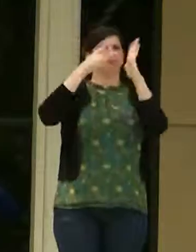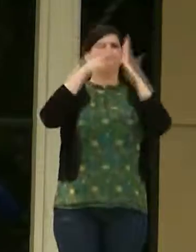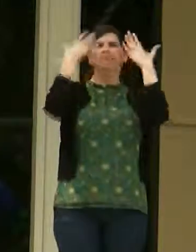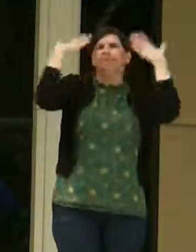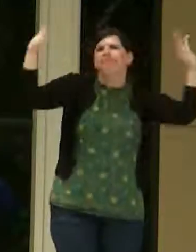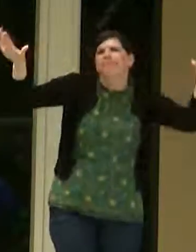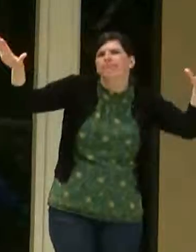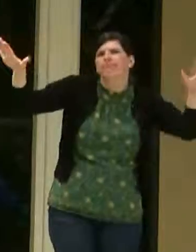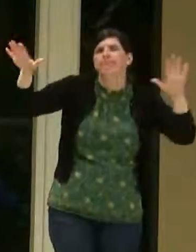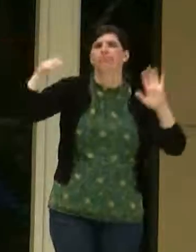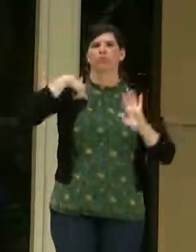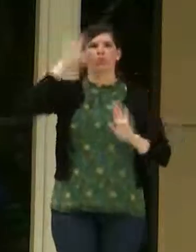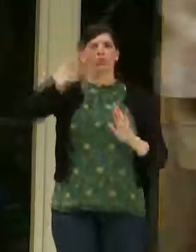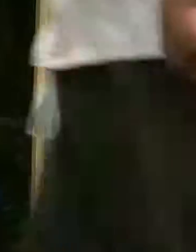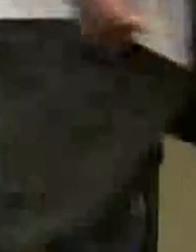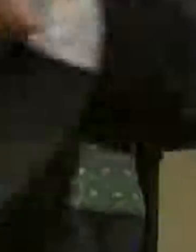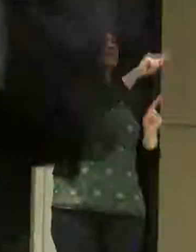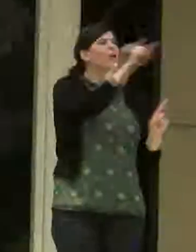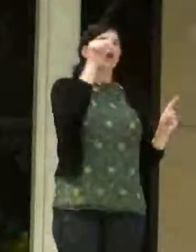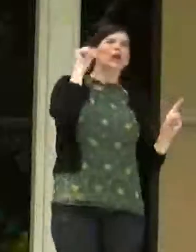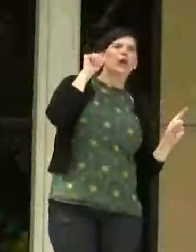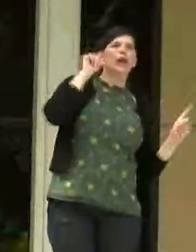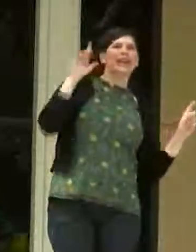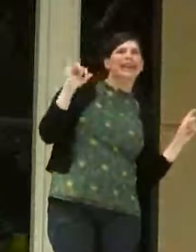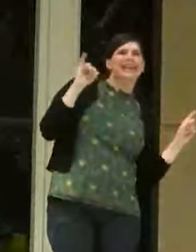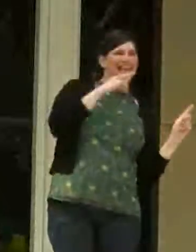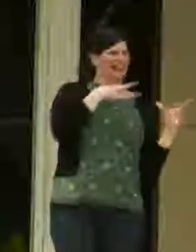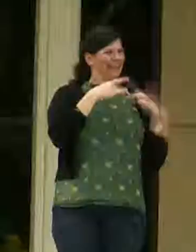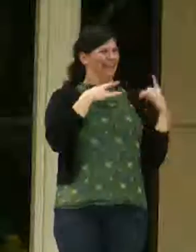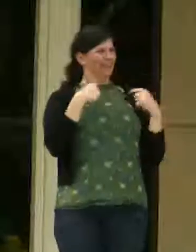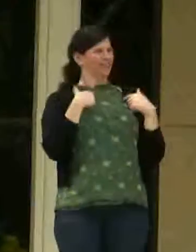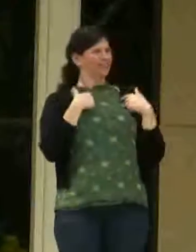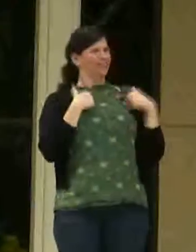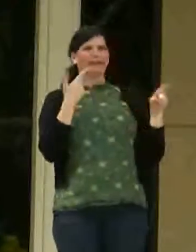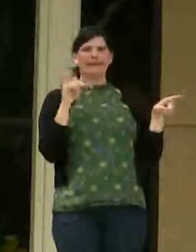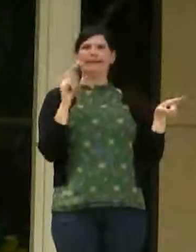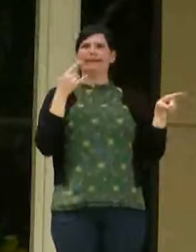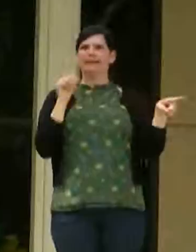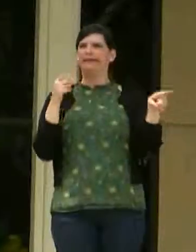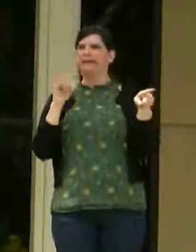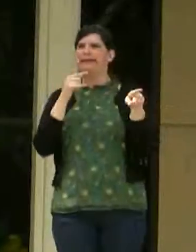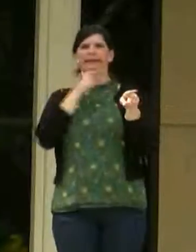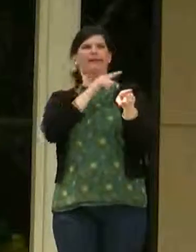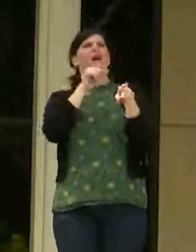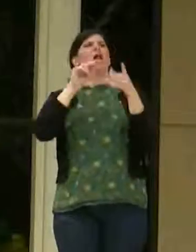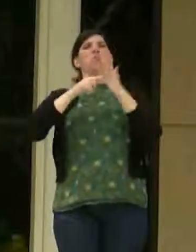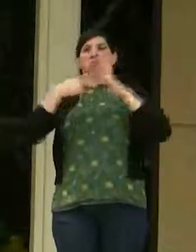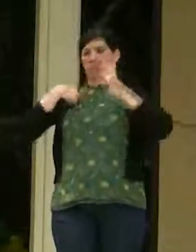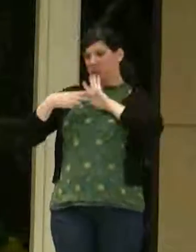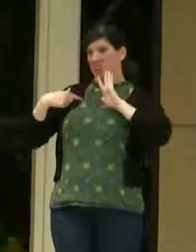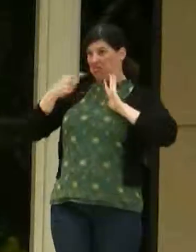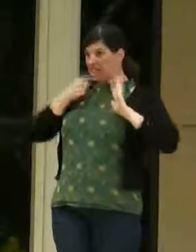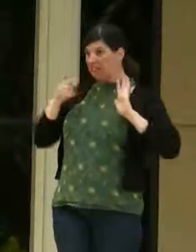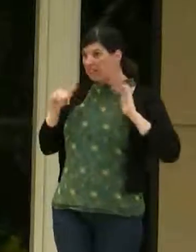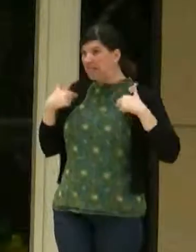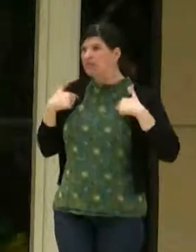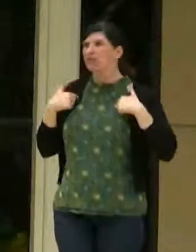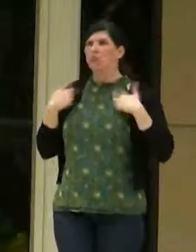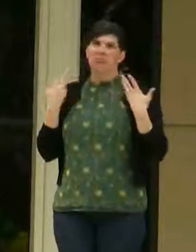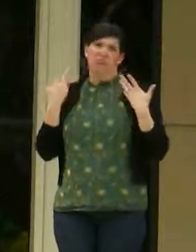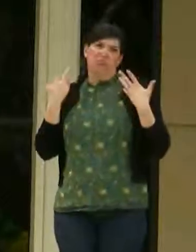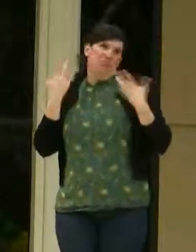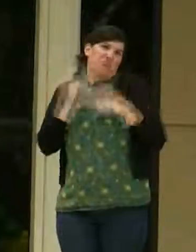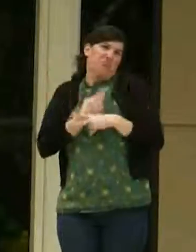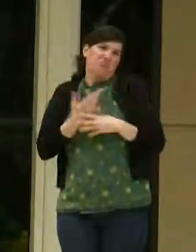all the other kids like me who were girly were gay. So I figured, okay, I'm gay. After my dad passed